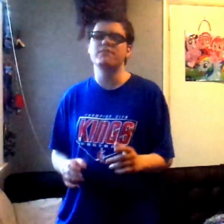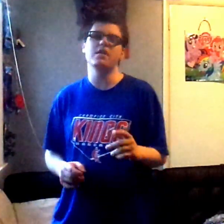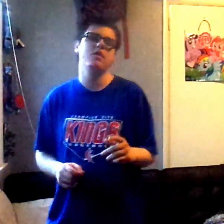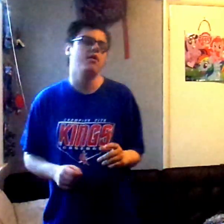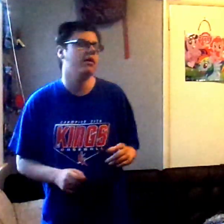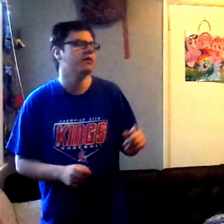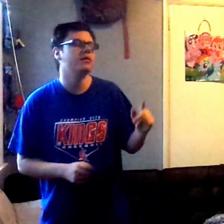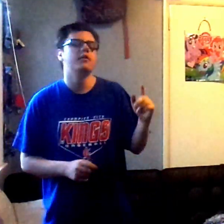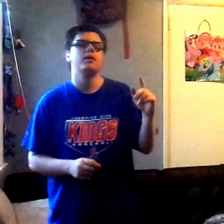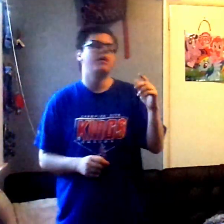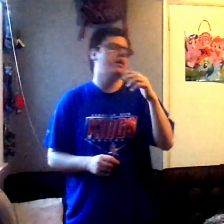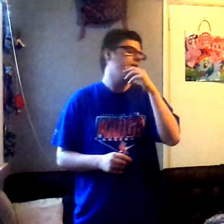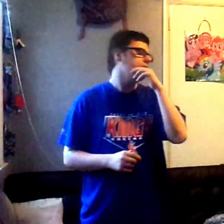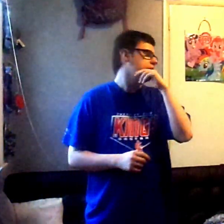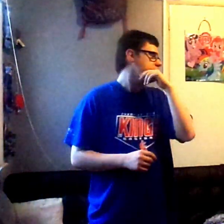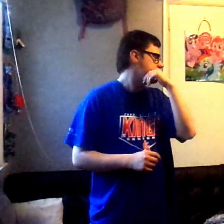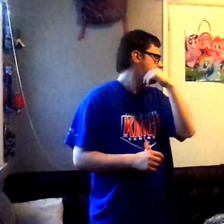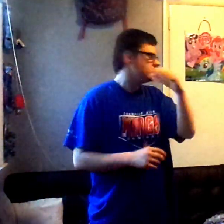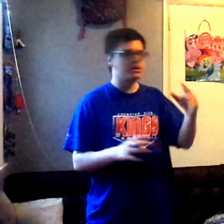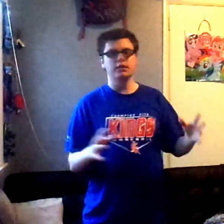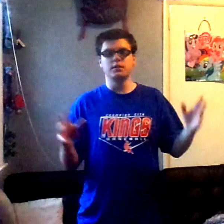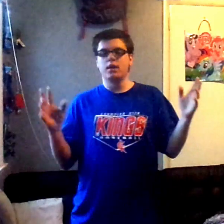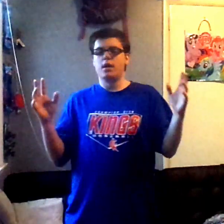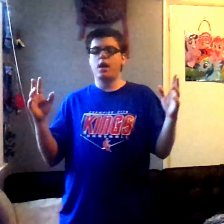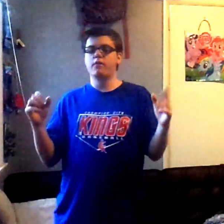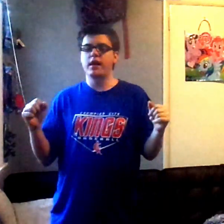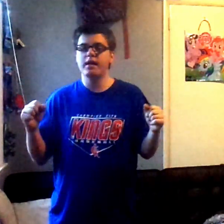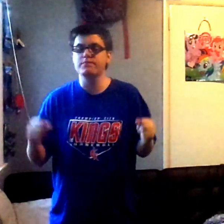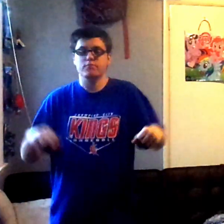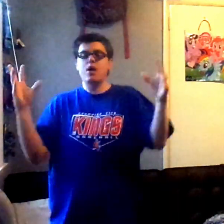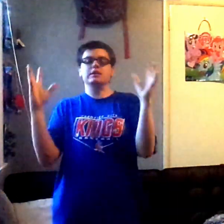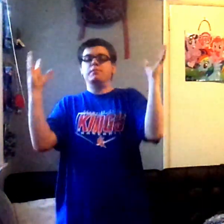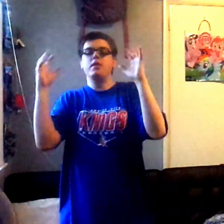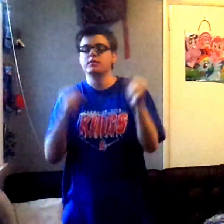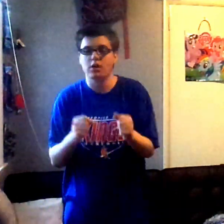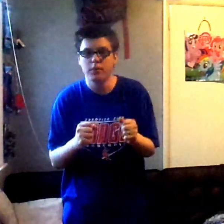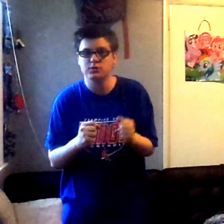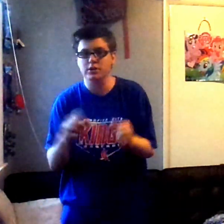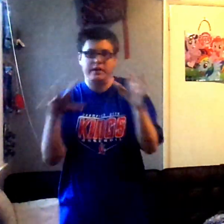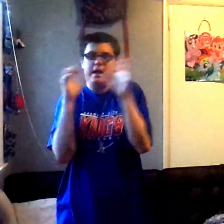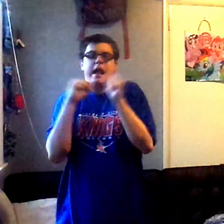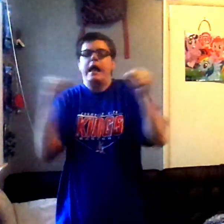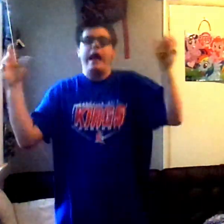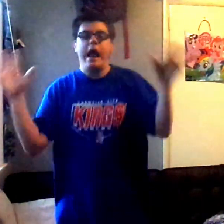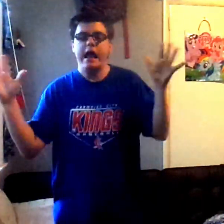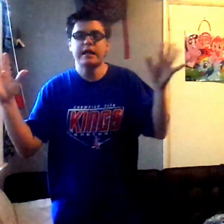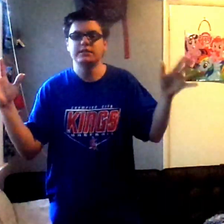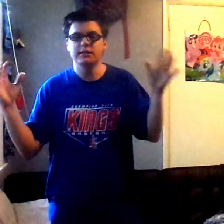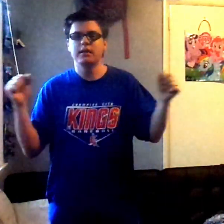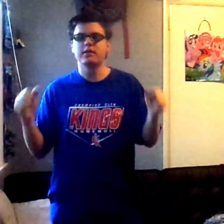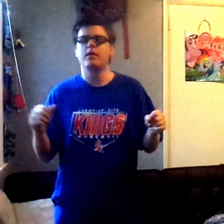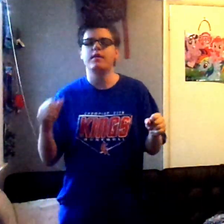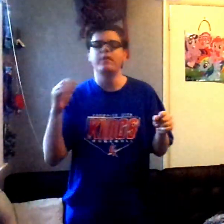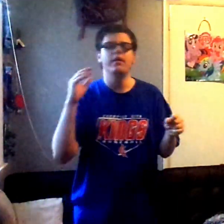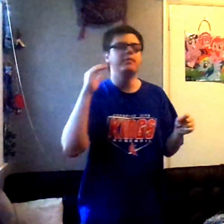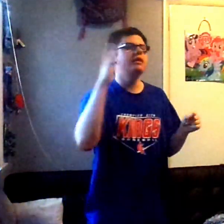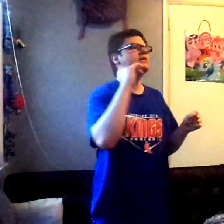by iCarly. I mean, just because of a marshmallow sculpture accidentally caught fire. mean, that is